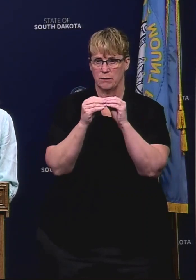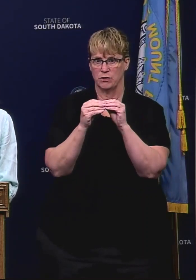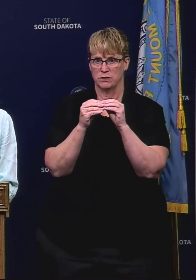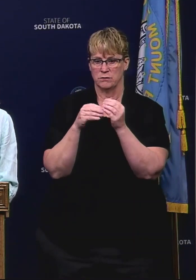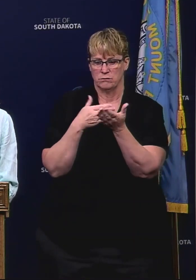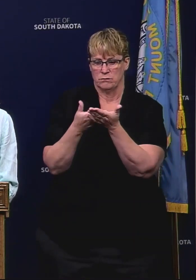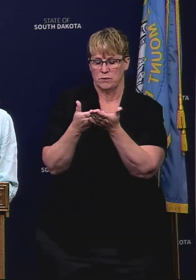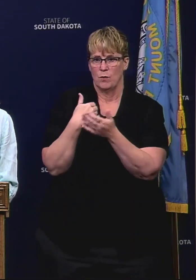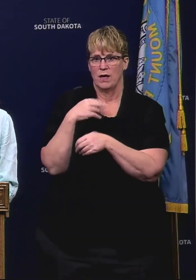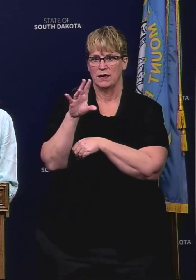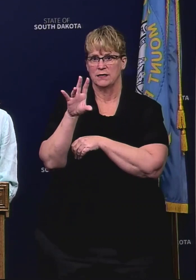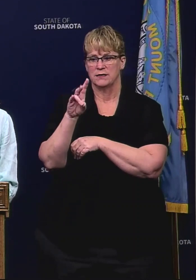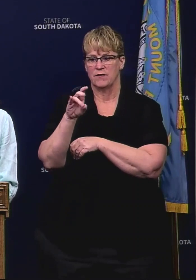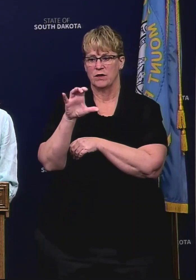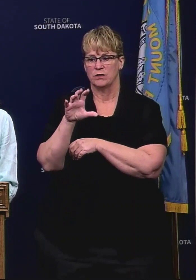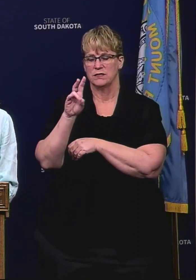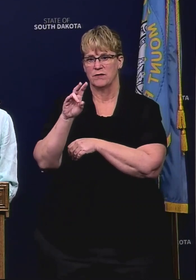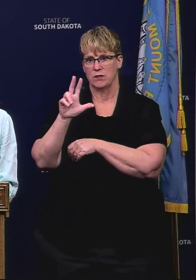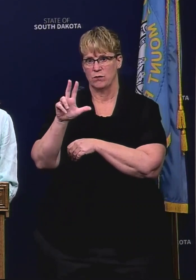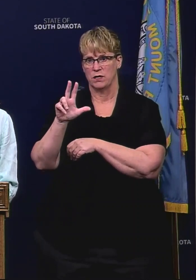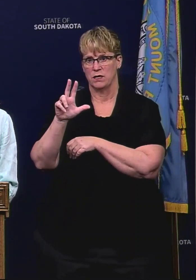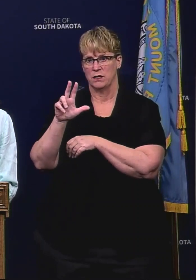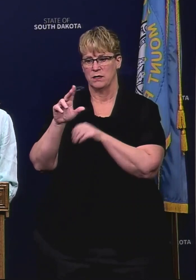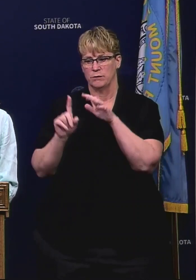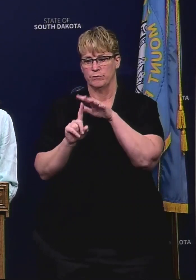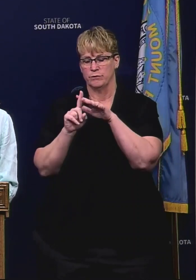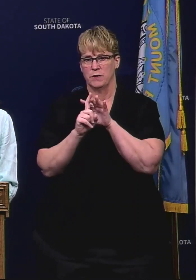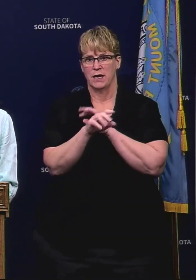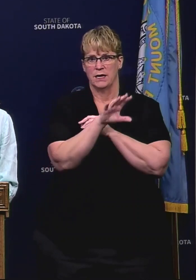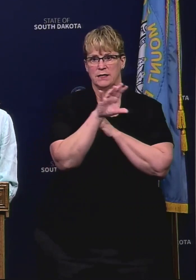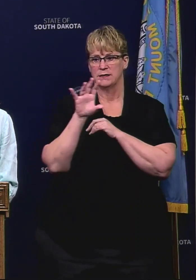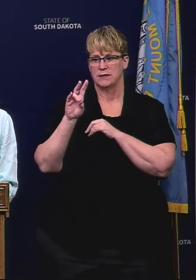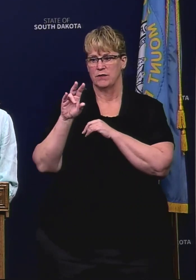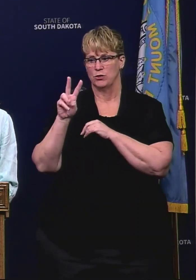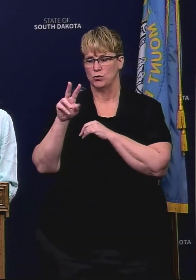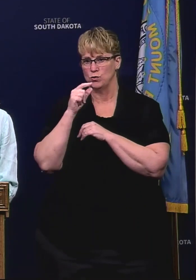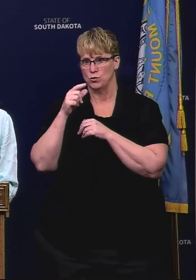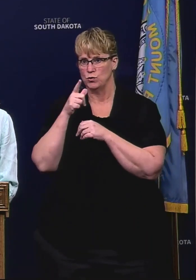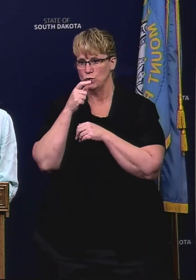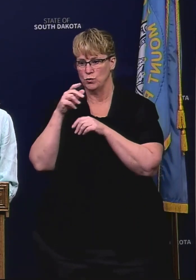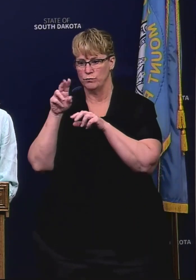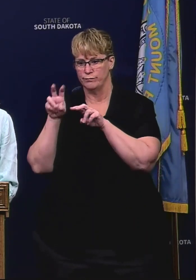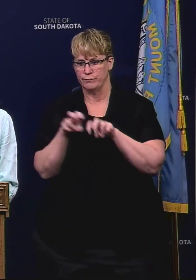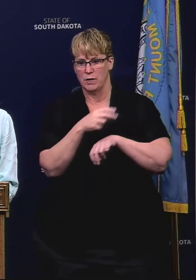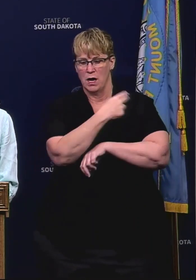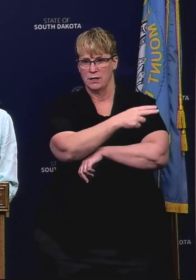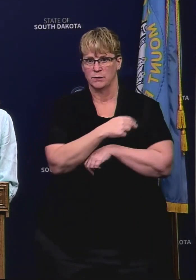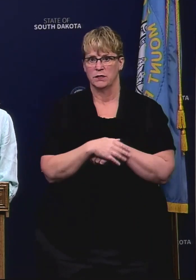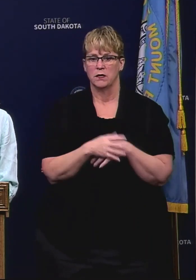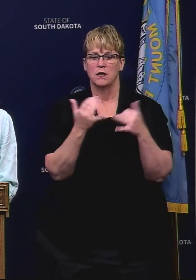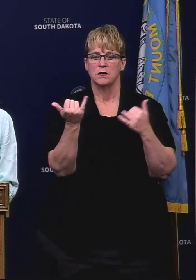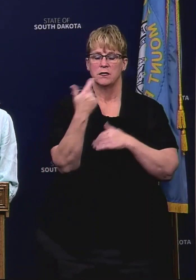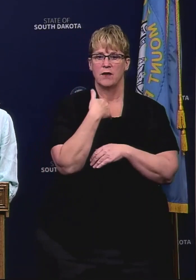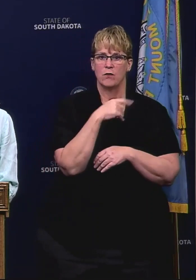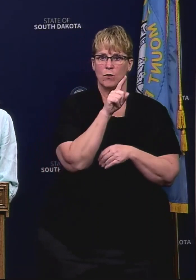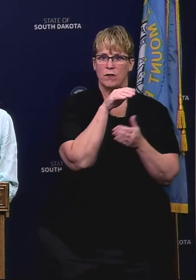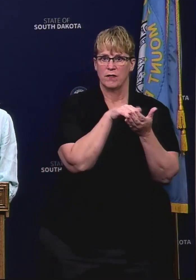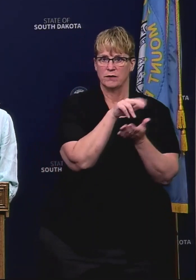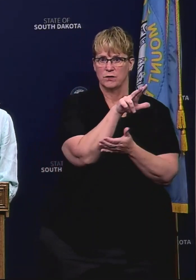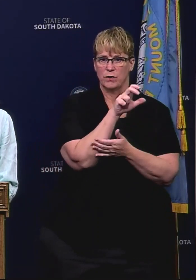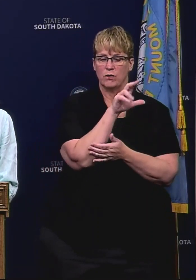we had 773 cases and 72 hospitalizations. Today we have 1